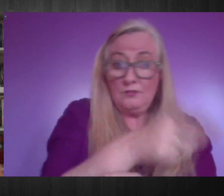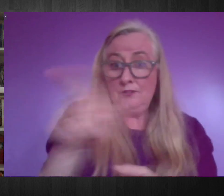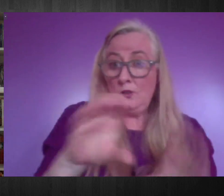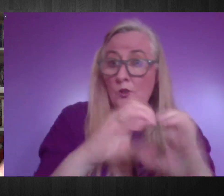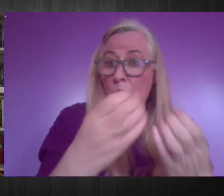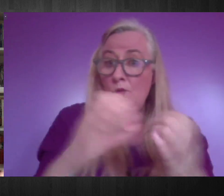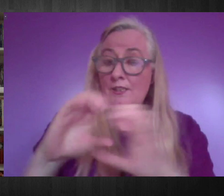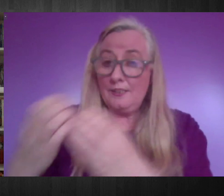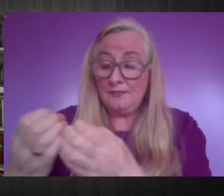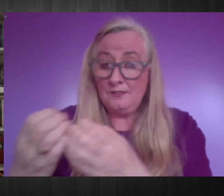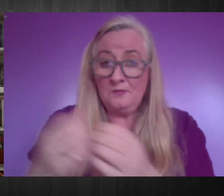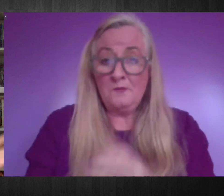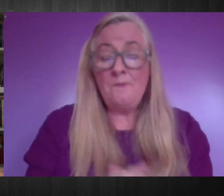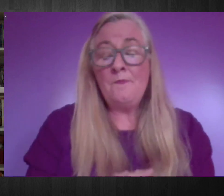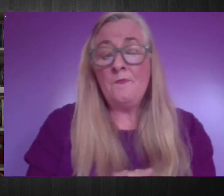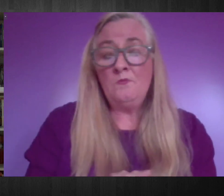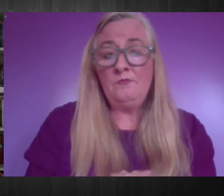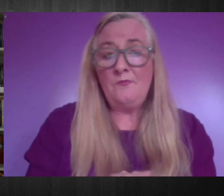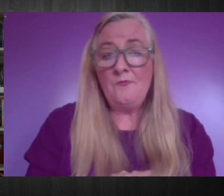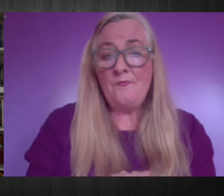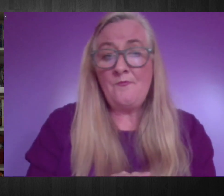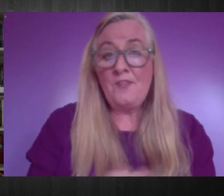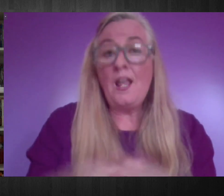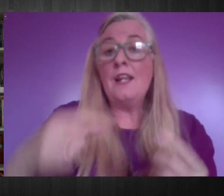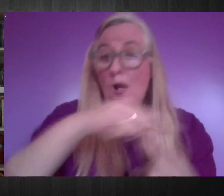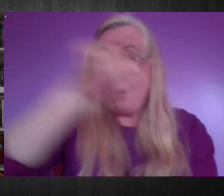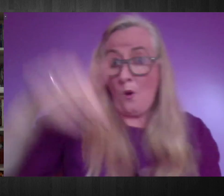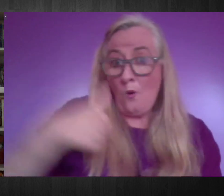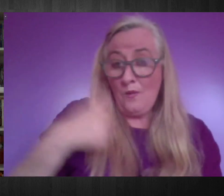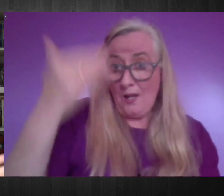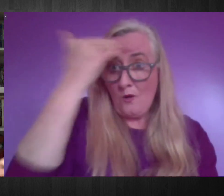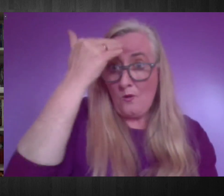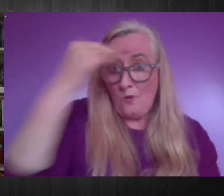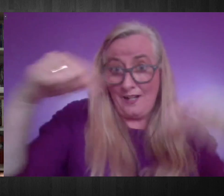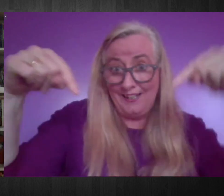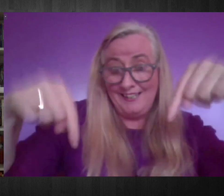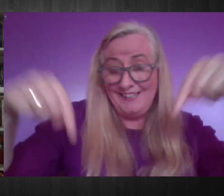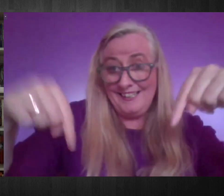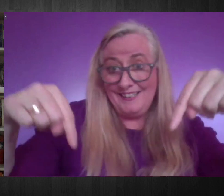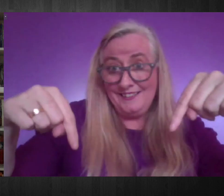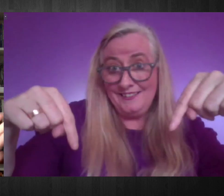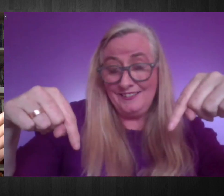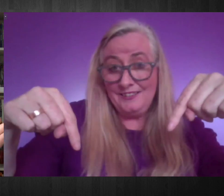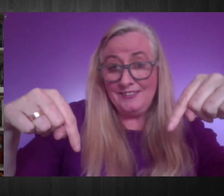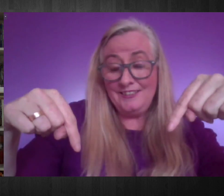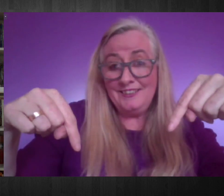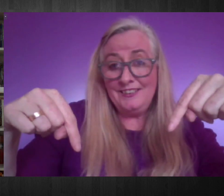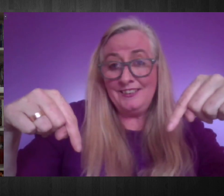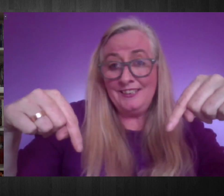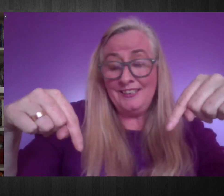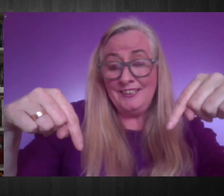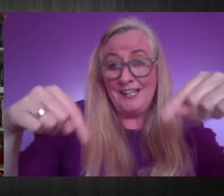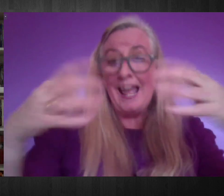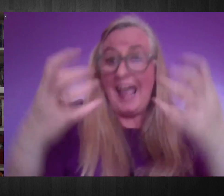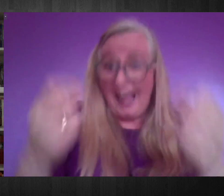what next, right? Because we know that this is going to be, we are going to have waves. So we might be